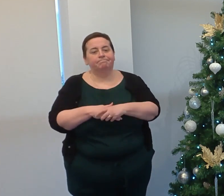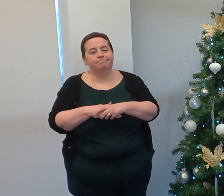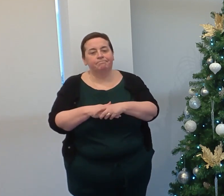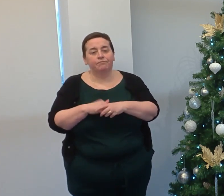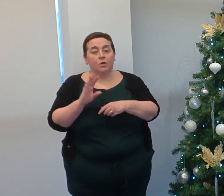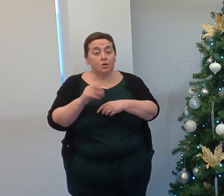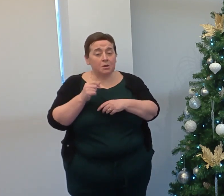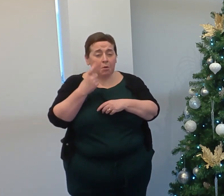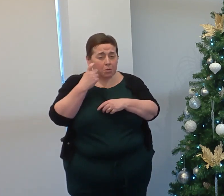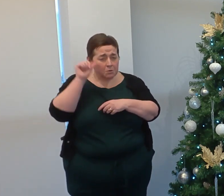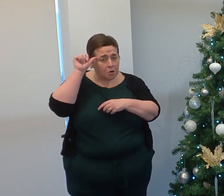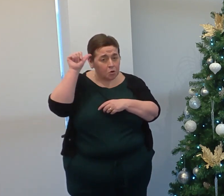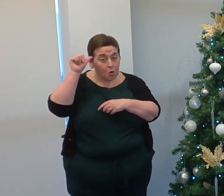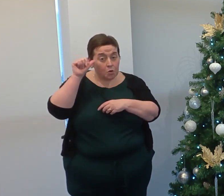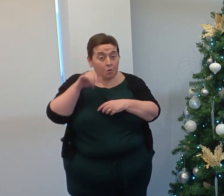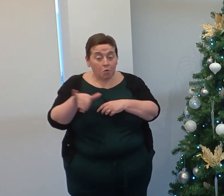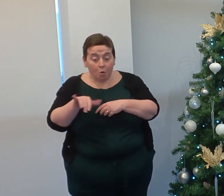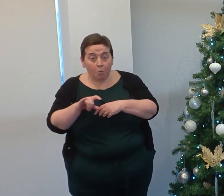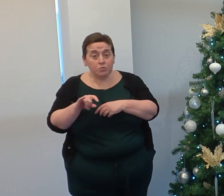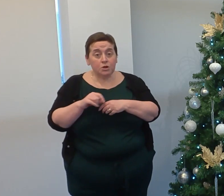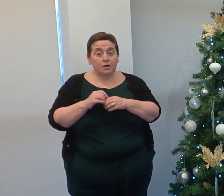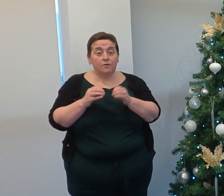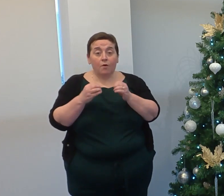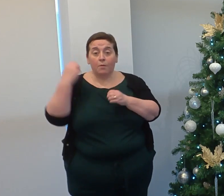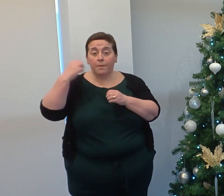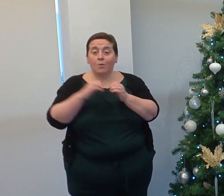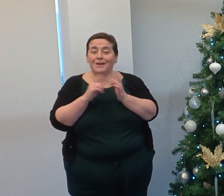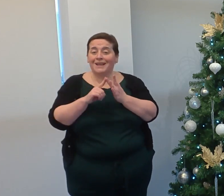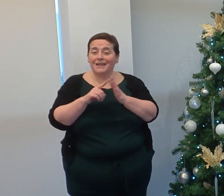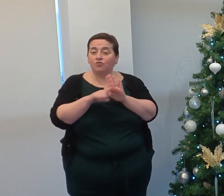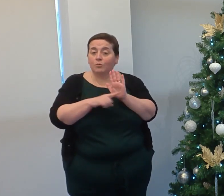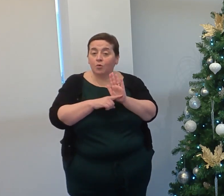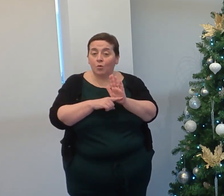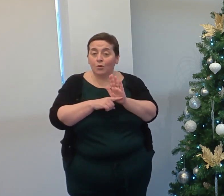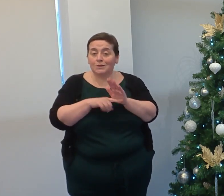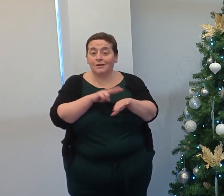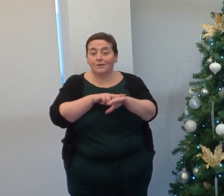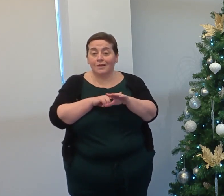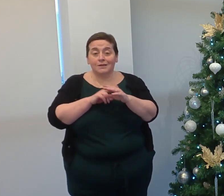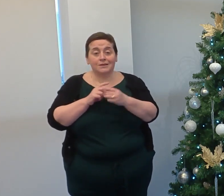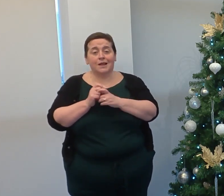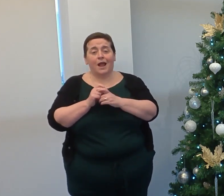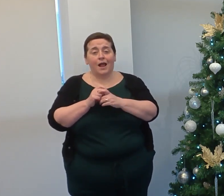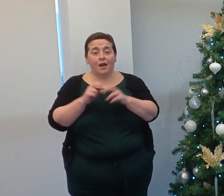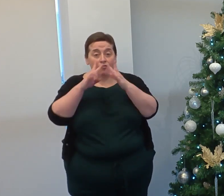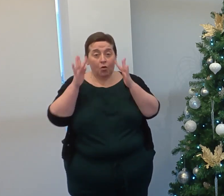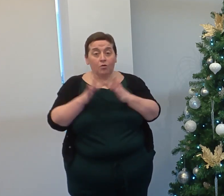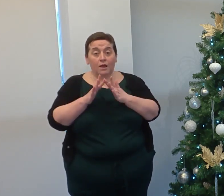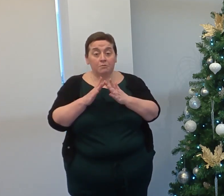Some of you may have noticed the option for the Power BI reports in the Staff Portal menus. And by all means, go and have a look.